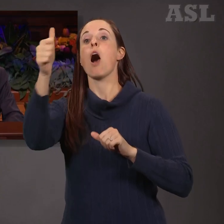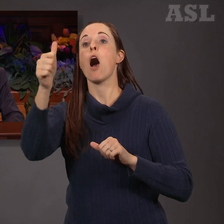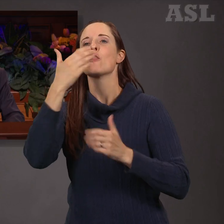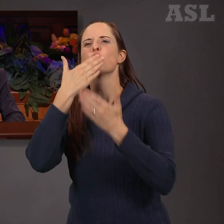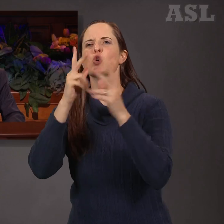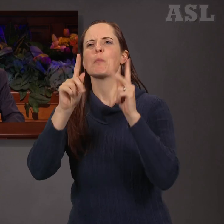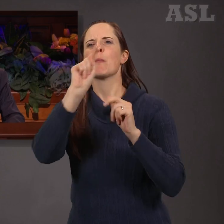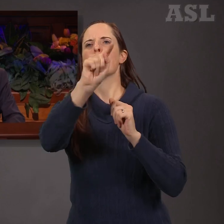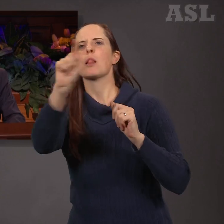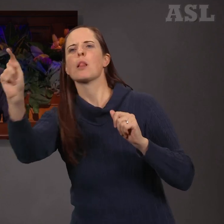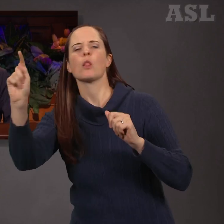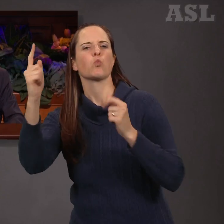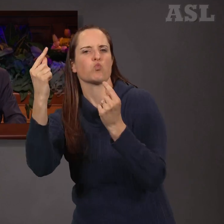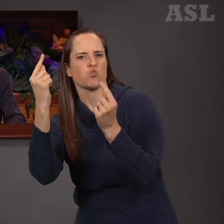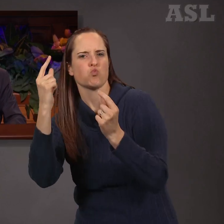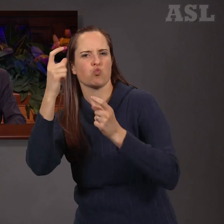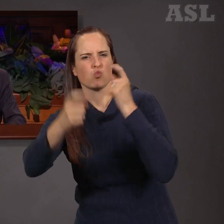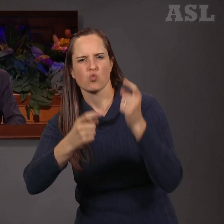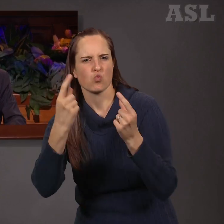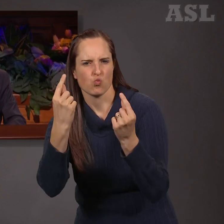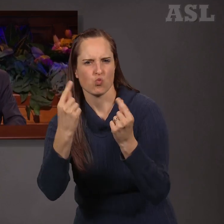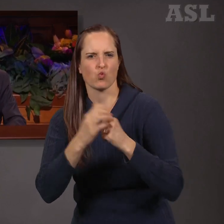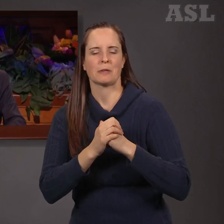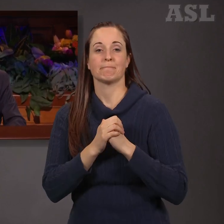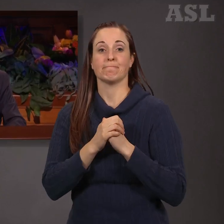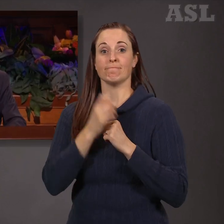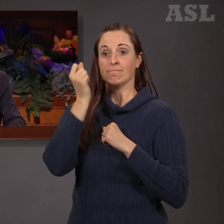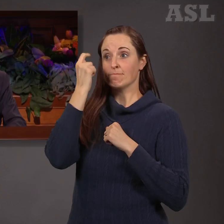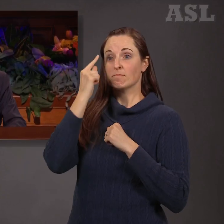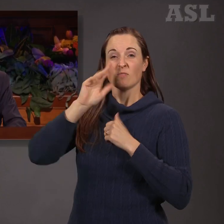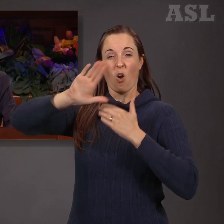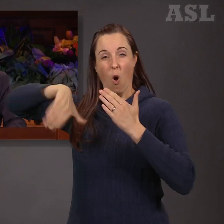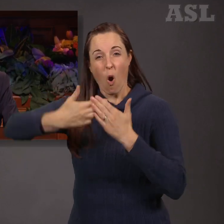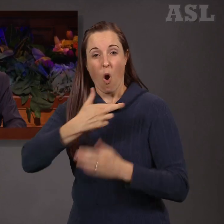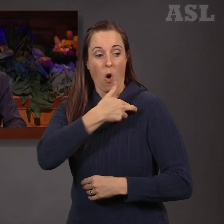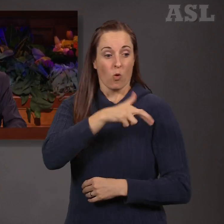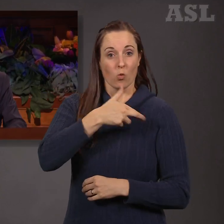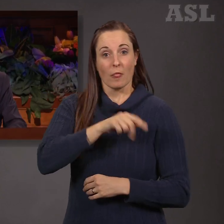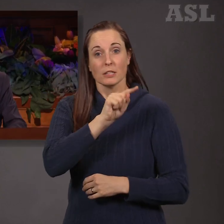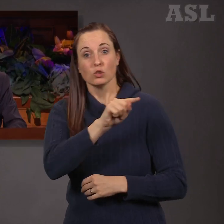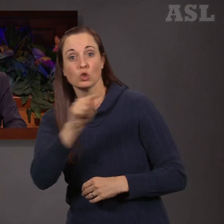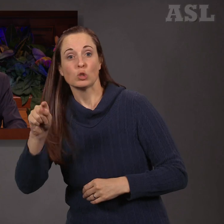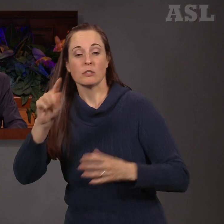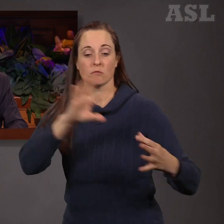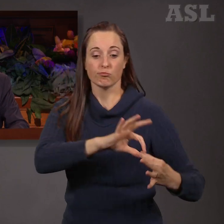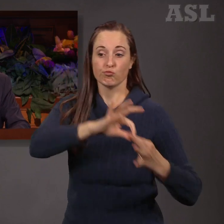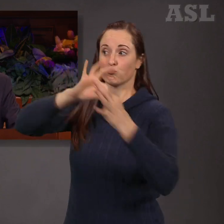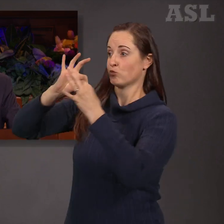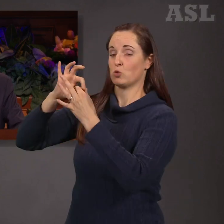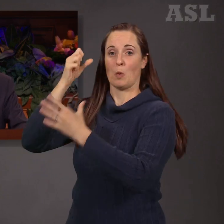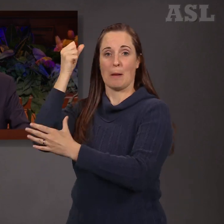to those in need is a principle in all Abrahamic religions and in others as well.